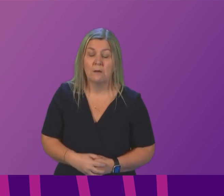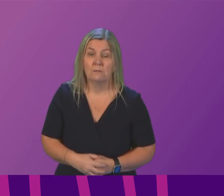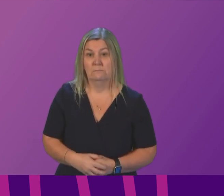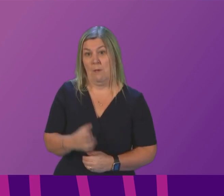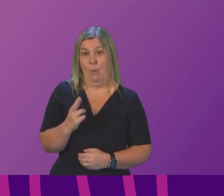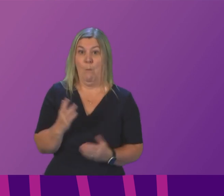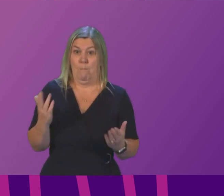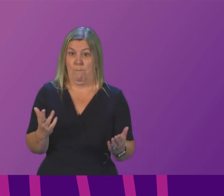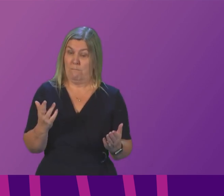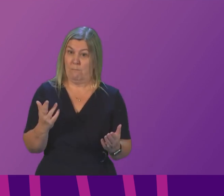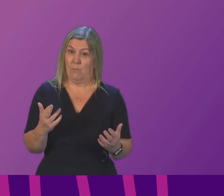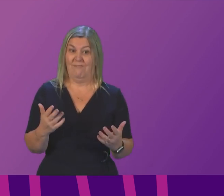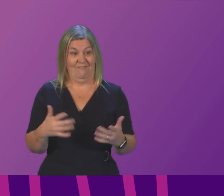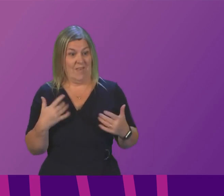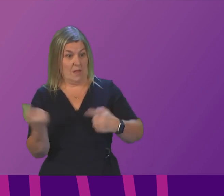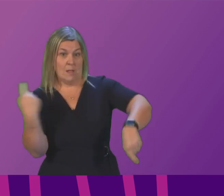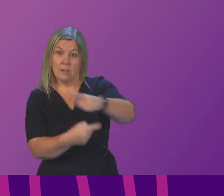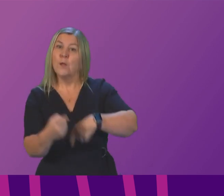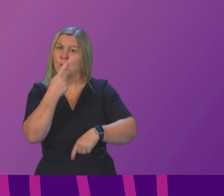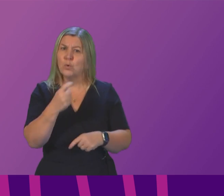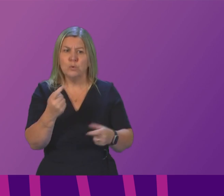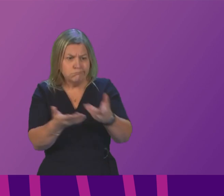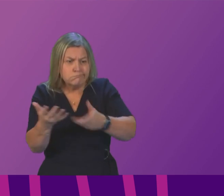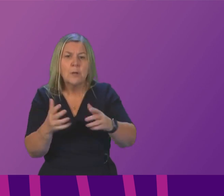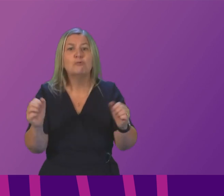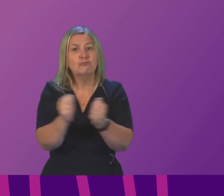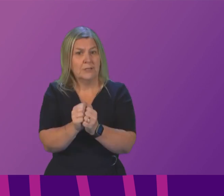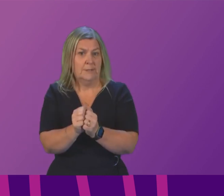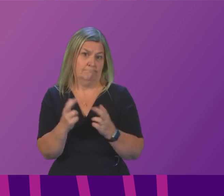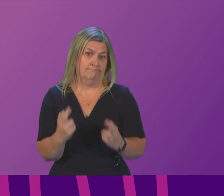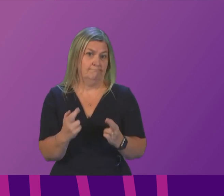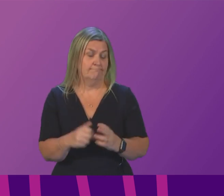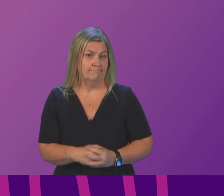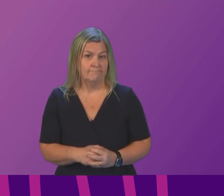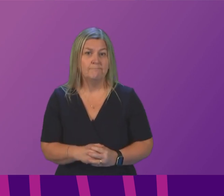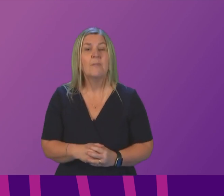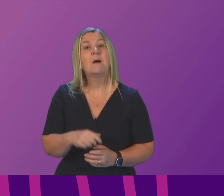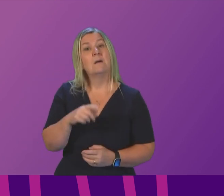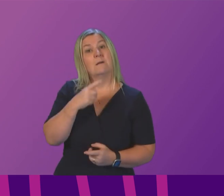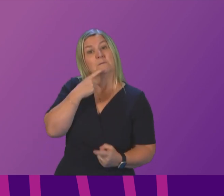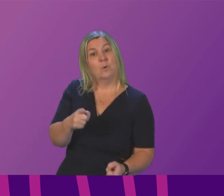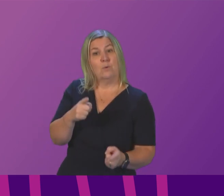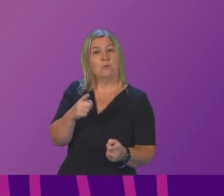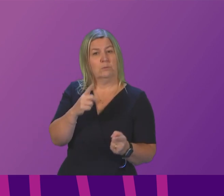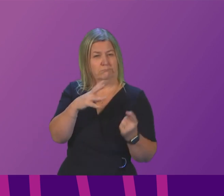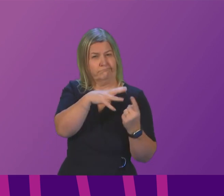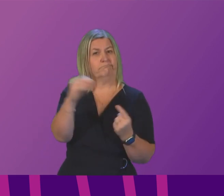that there is an appetite to build consensus on this. To that end, as I have said to the leader of the Conservative Party before, I